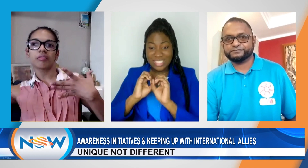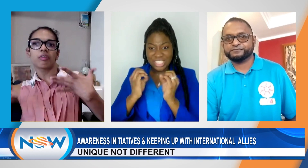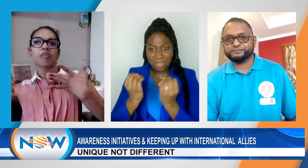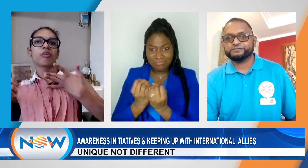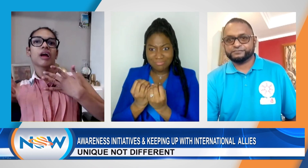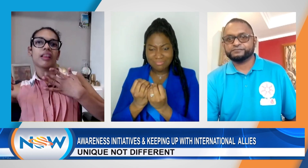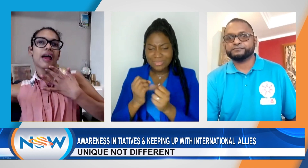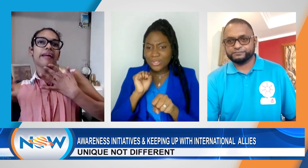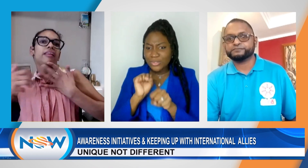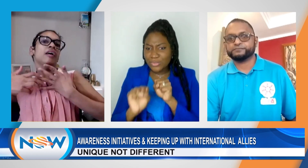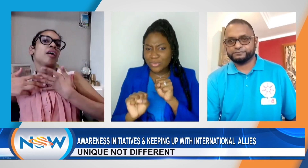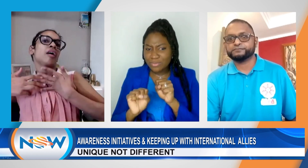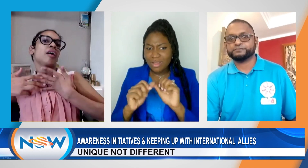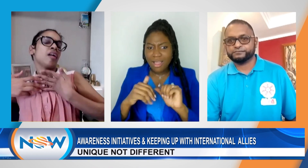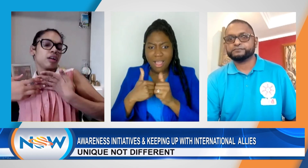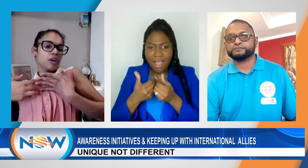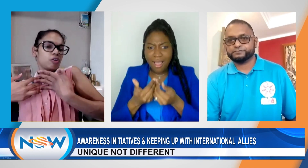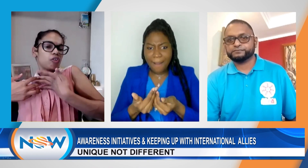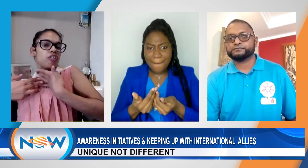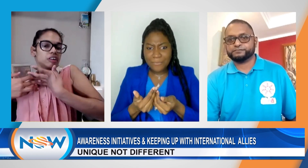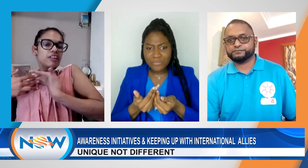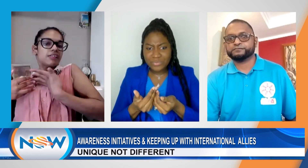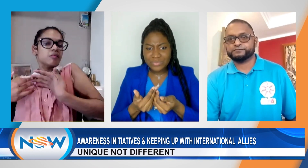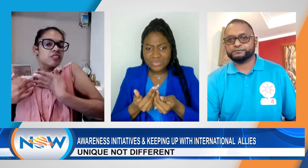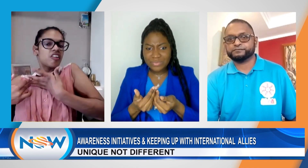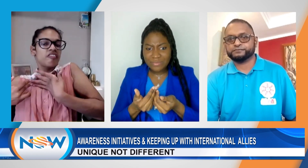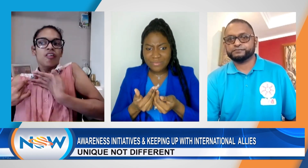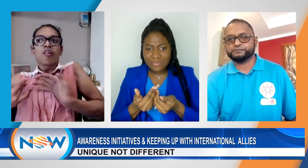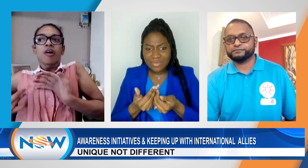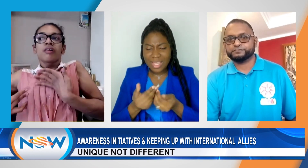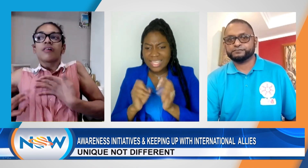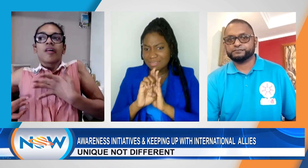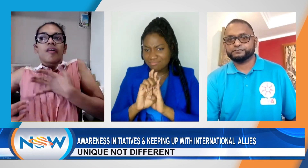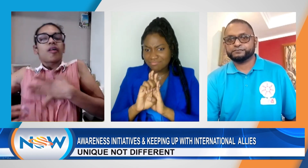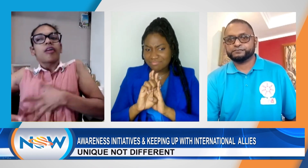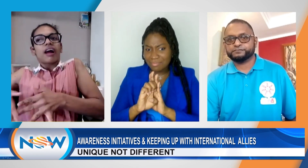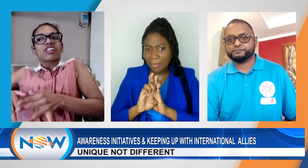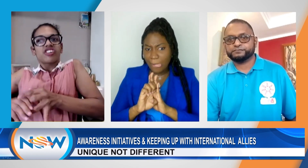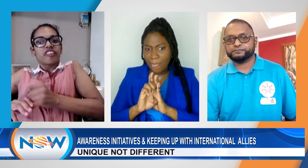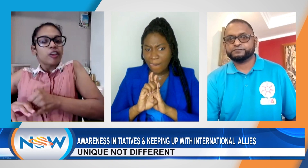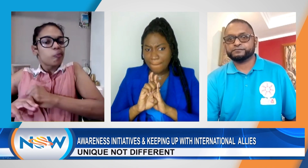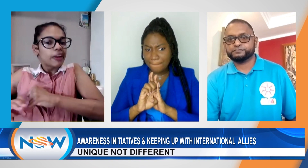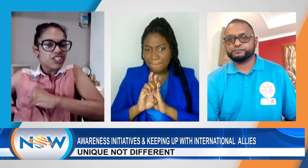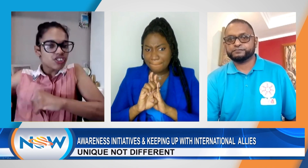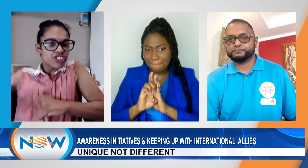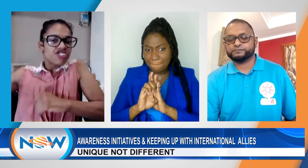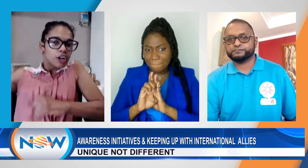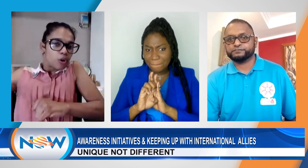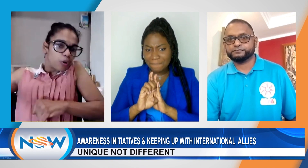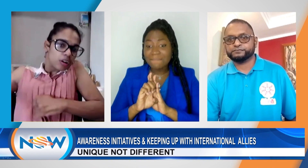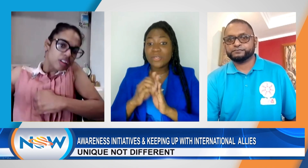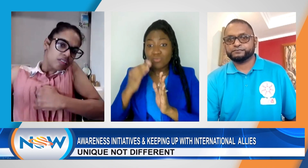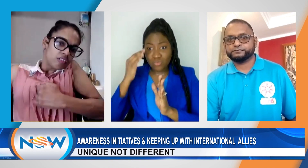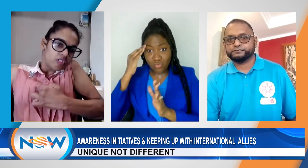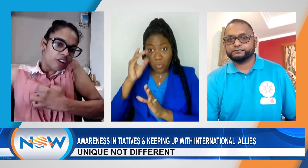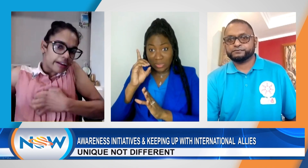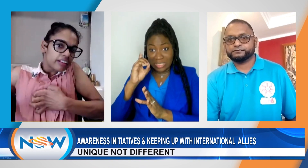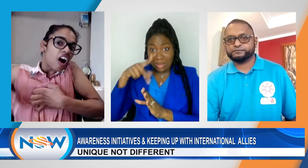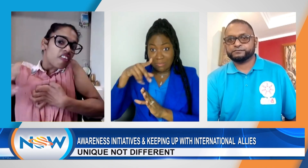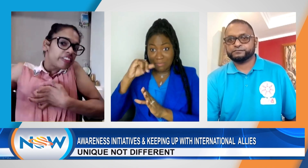align, you know, in terms of achieving the big strategic goal, right, of